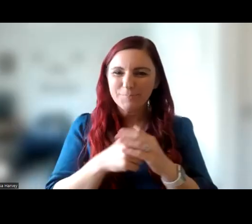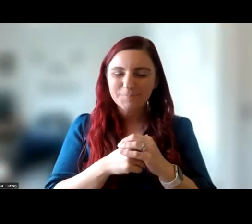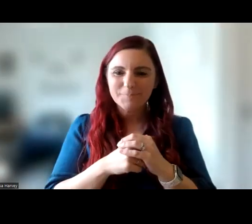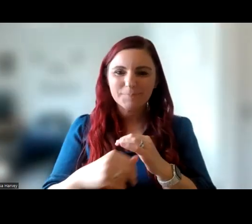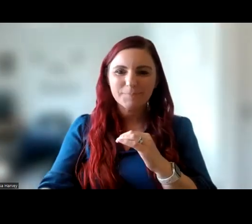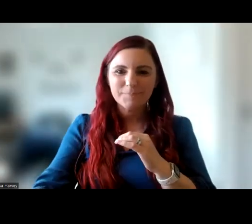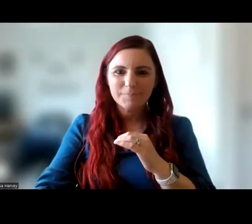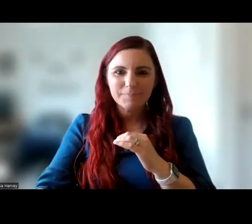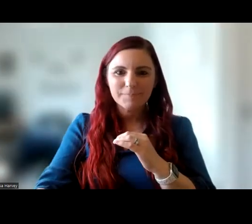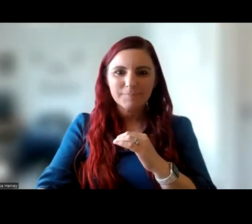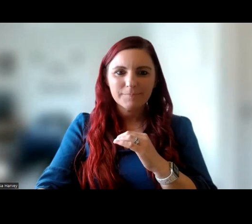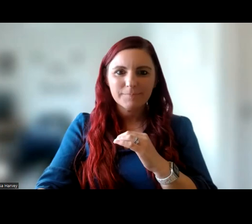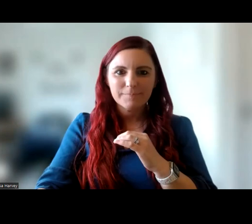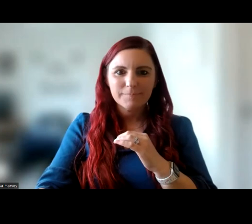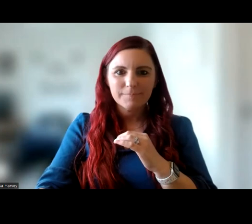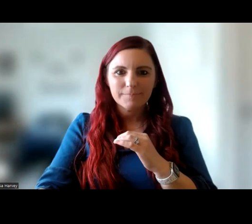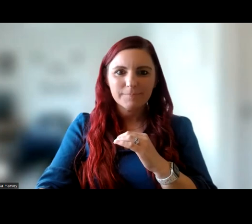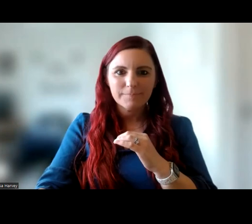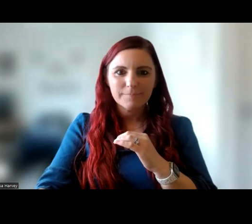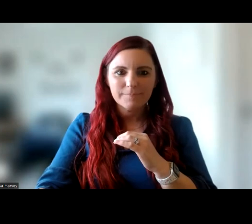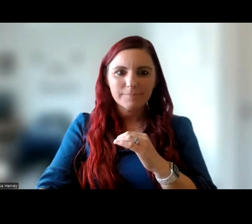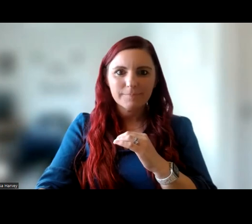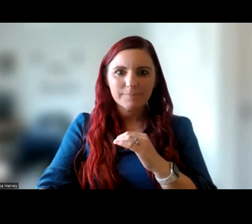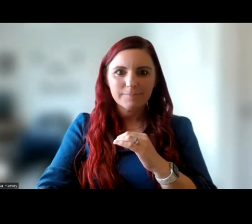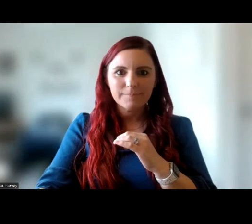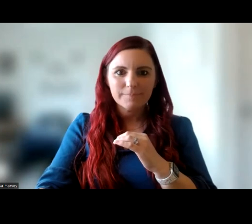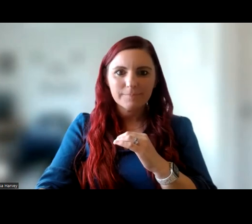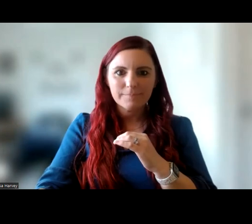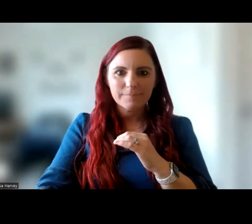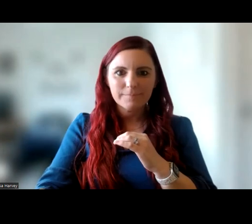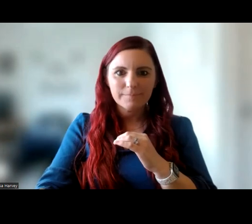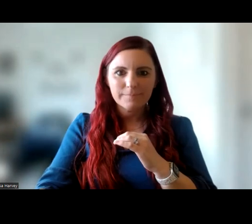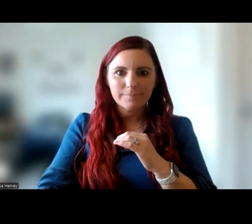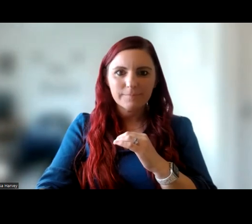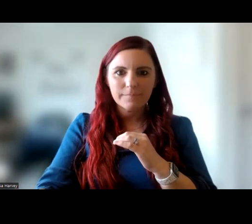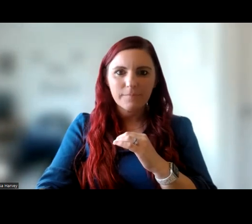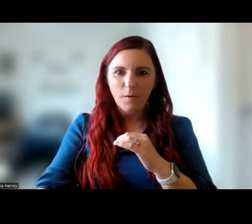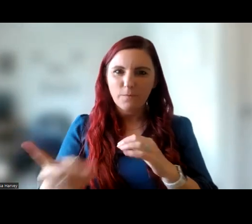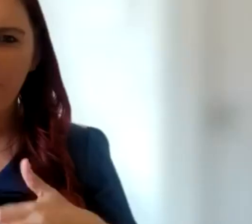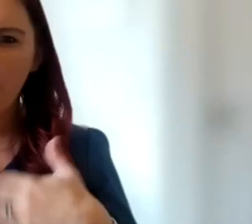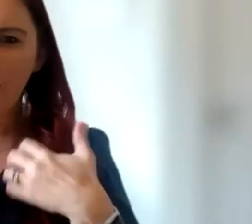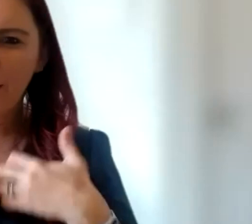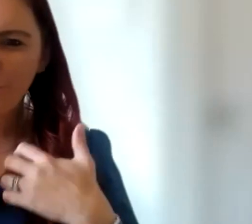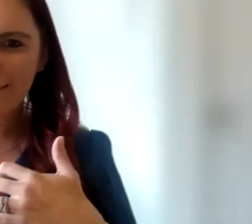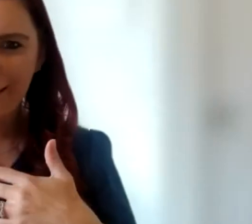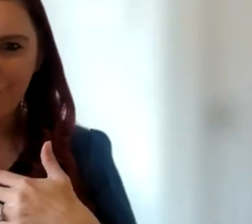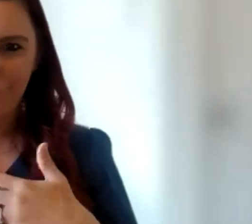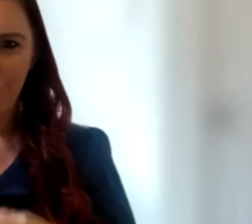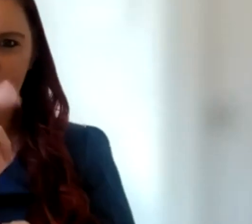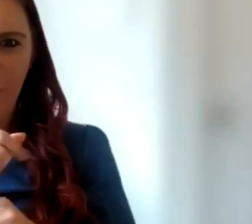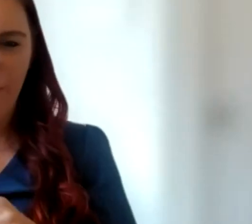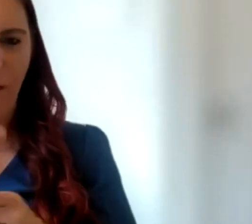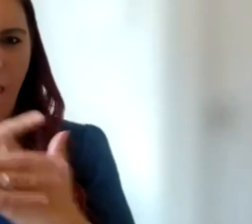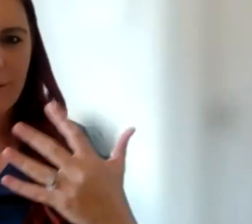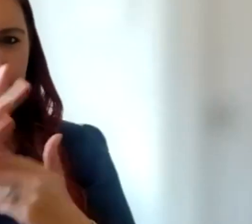Just give me a moment now and I'll start my video. That was really, really interesting. I think you touched on a lot of core